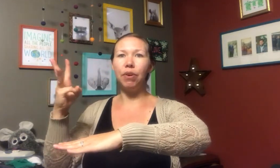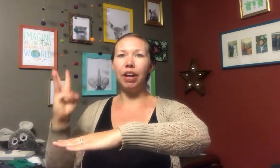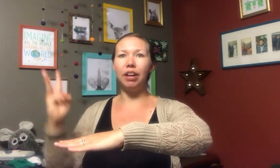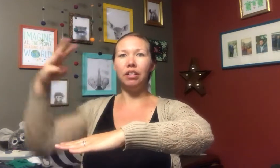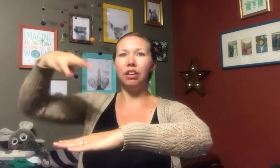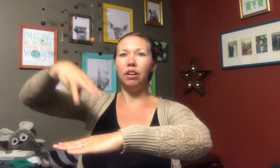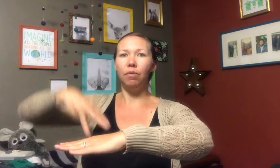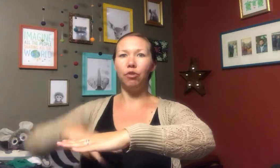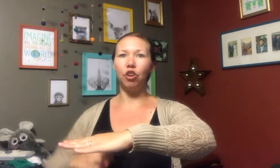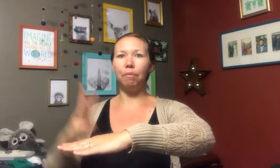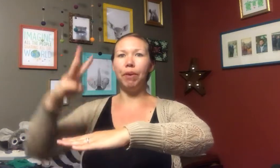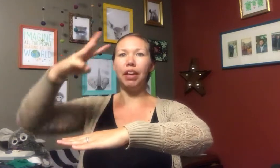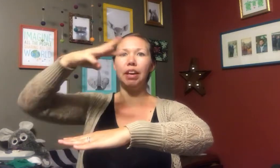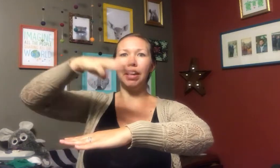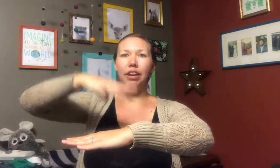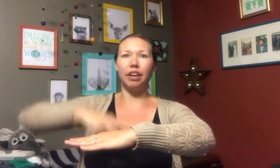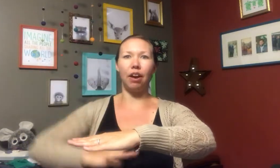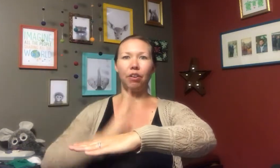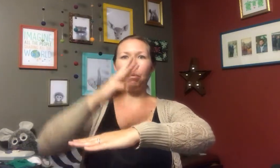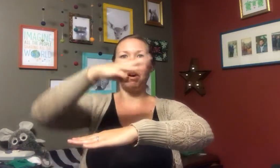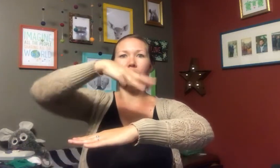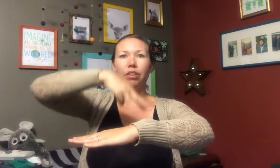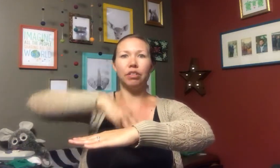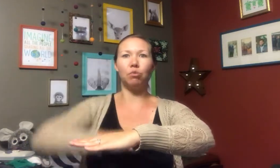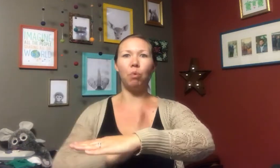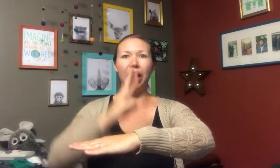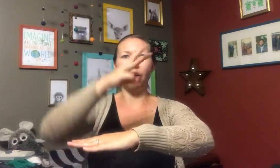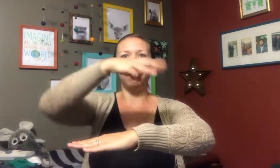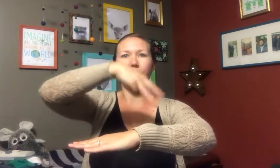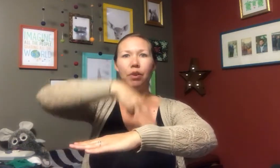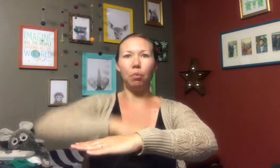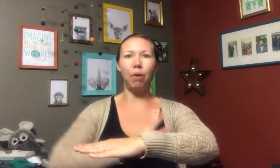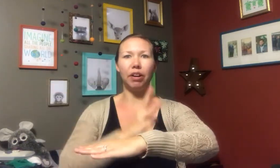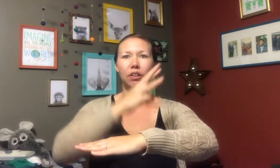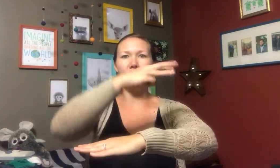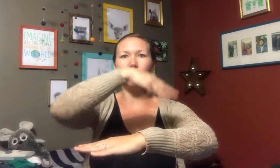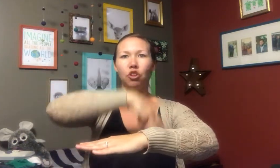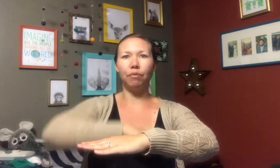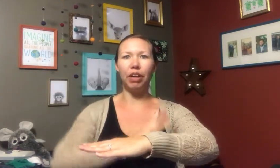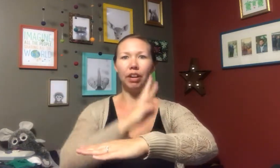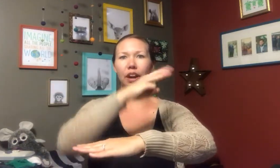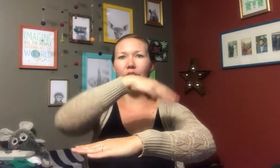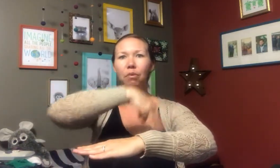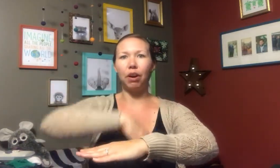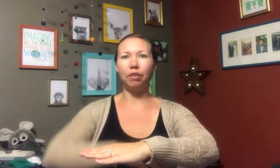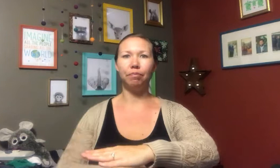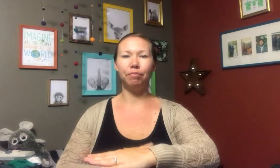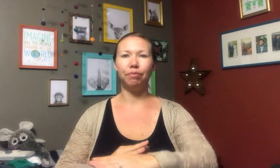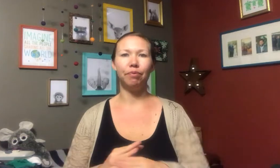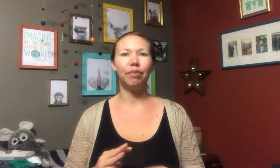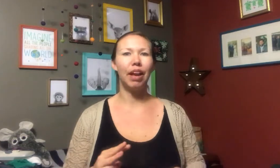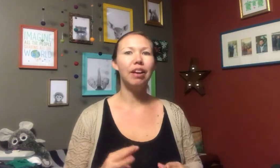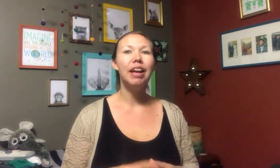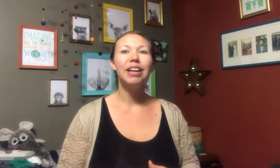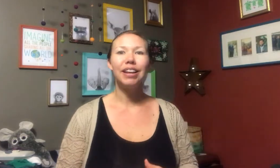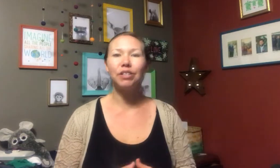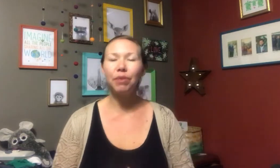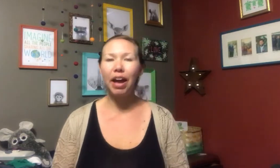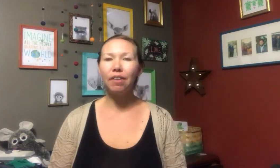hand jumping in and out of the water. This is whale. Whale is jumping in and out of the water. Okay. Next we have